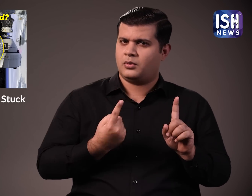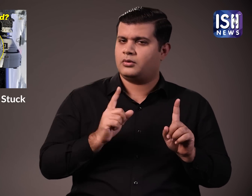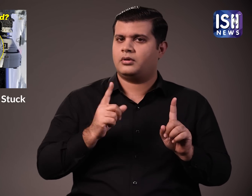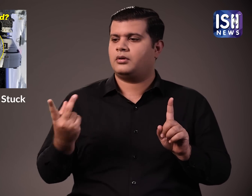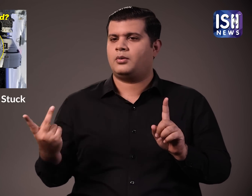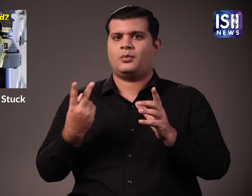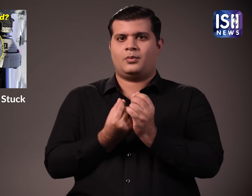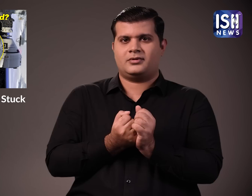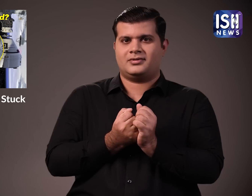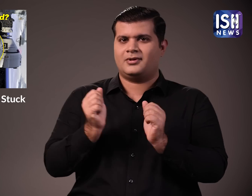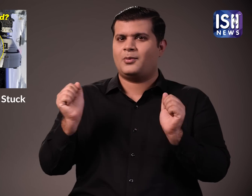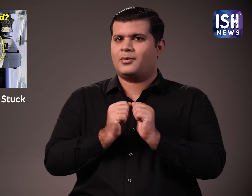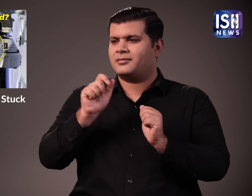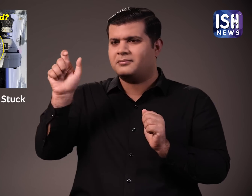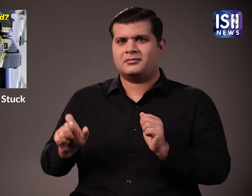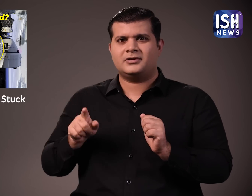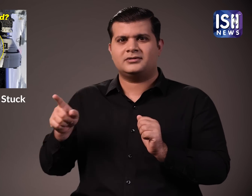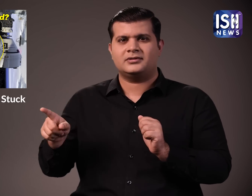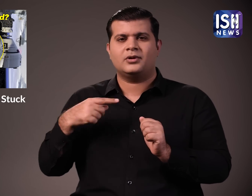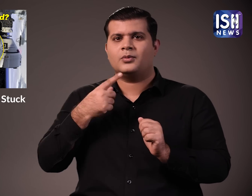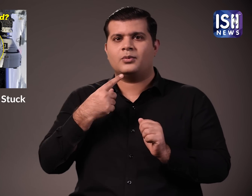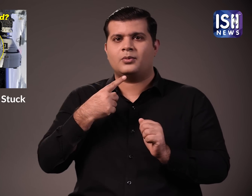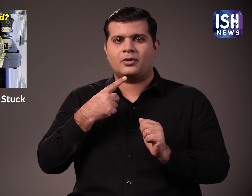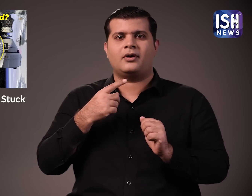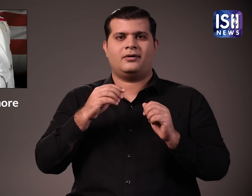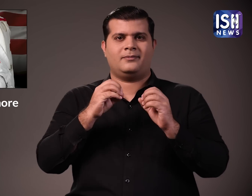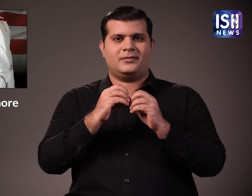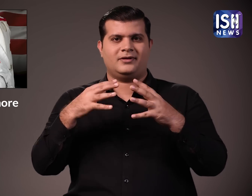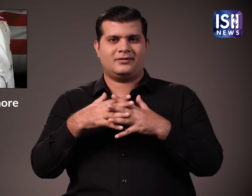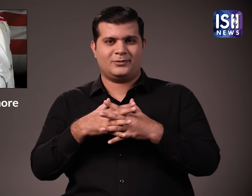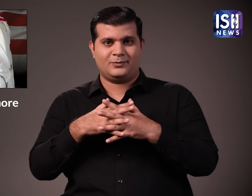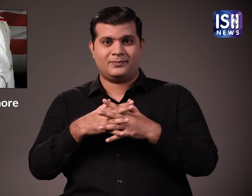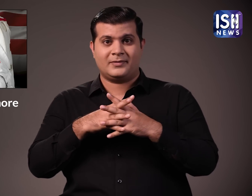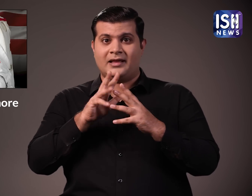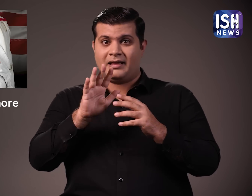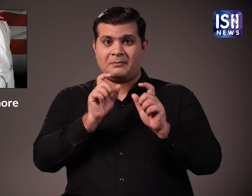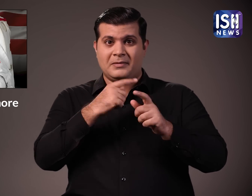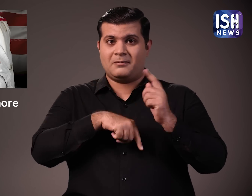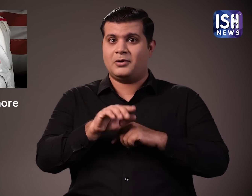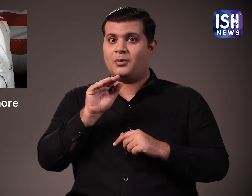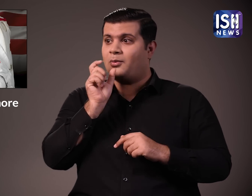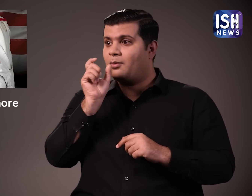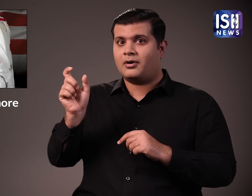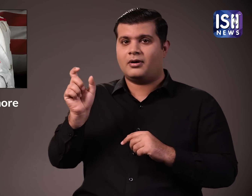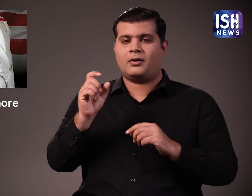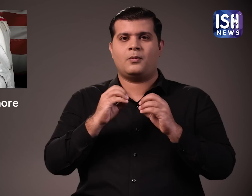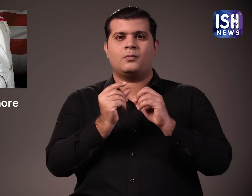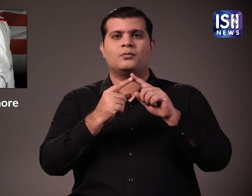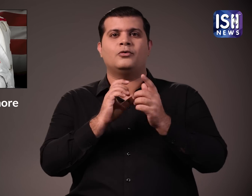Sunita Williams was not alone. She was accompanied by Barry Wilmore. Wilmore is